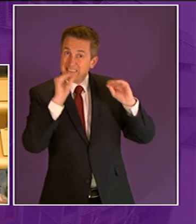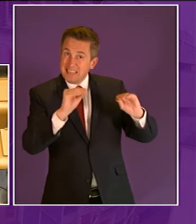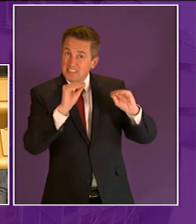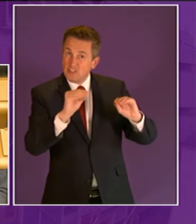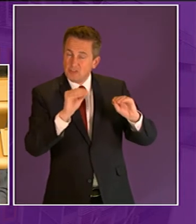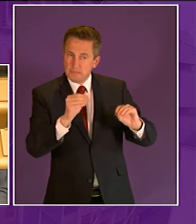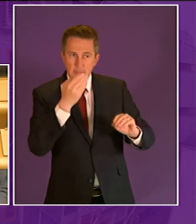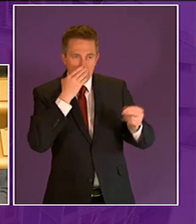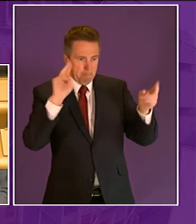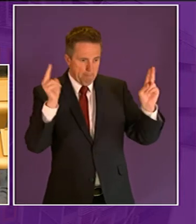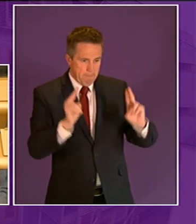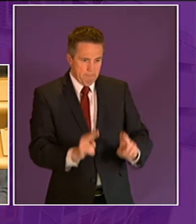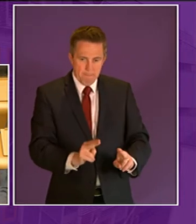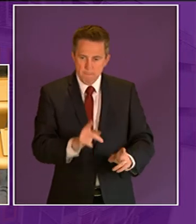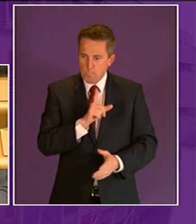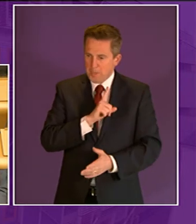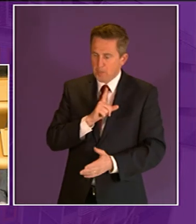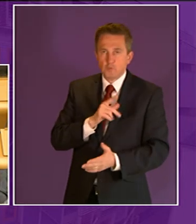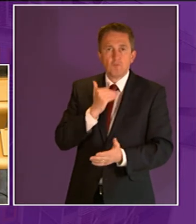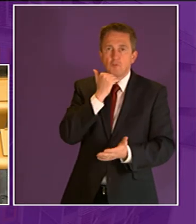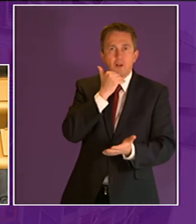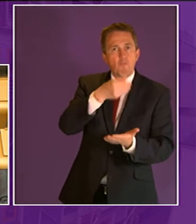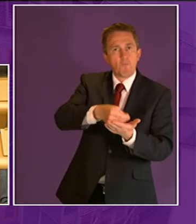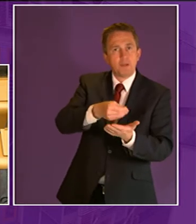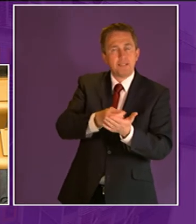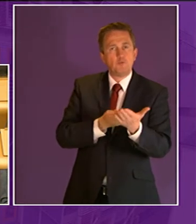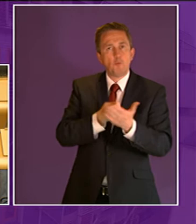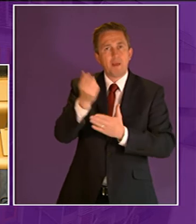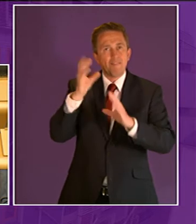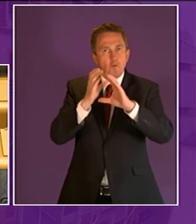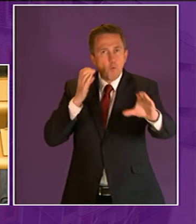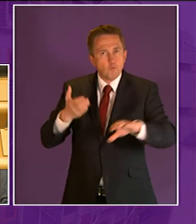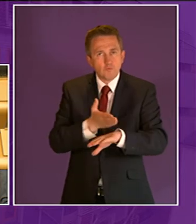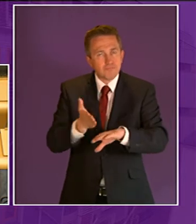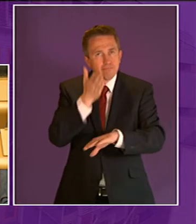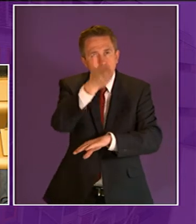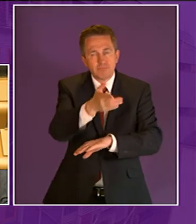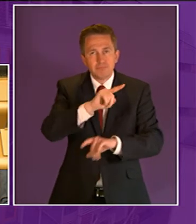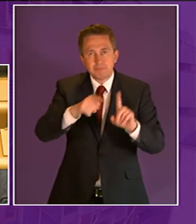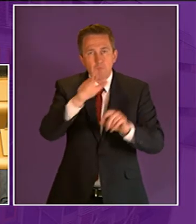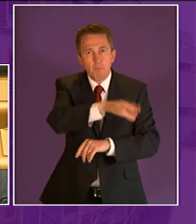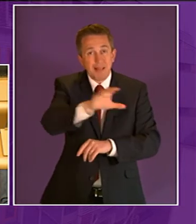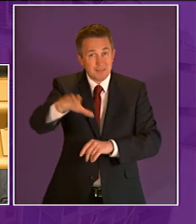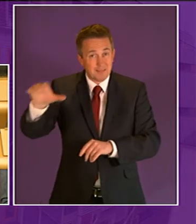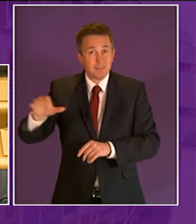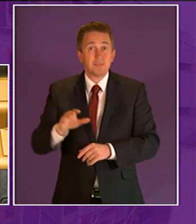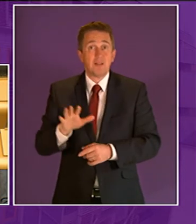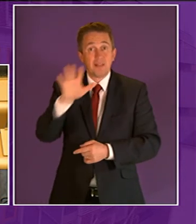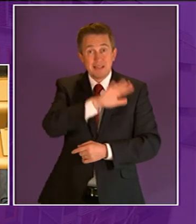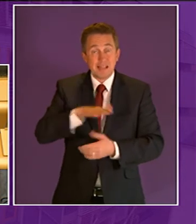and the squeezing of schools budgets and this is especially concerning when we see that the national trust for scotland sites such as